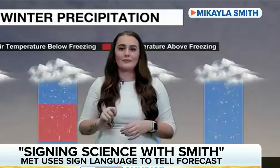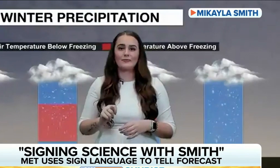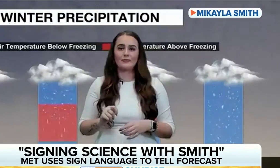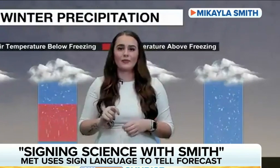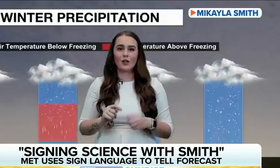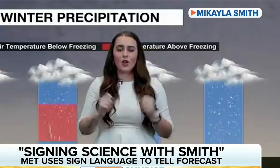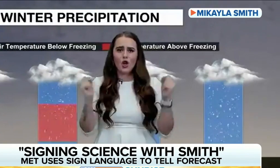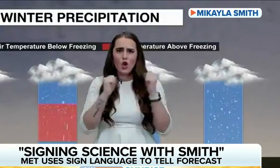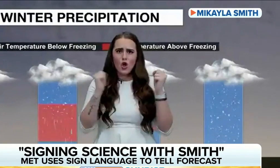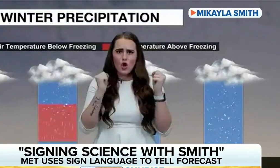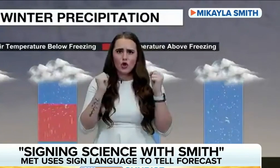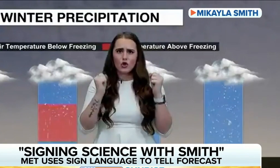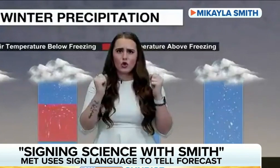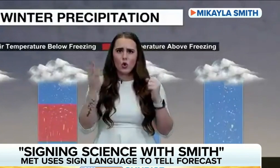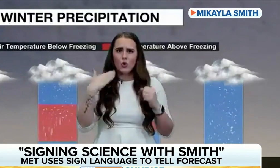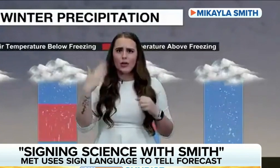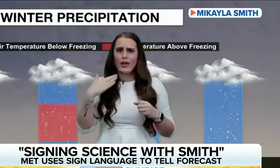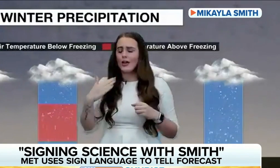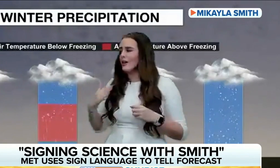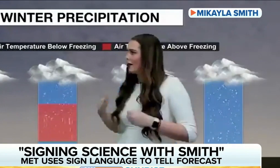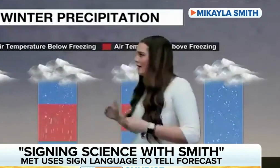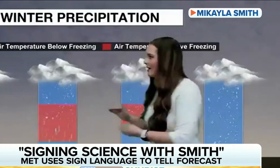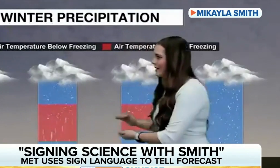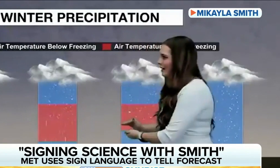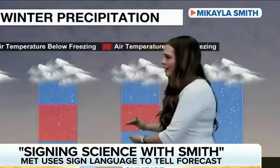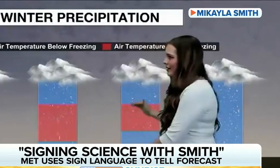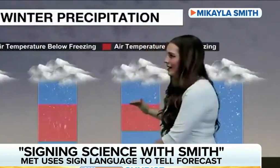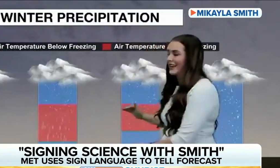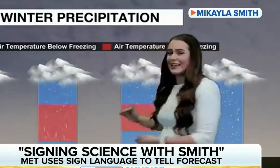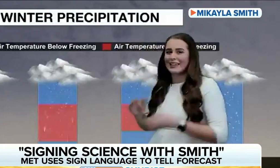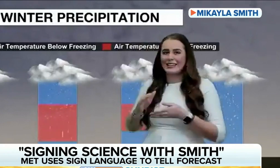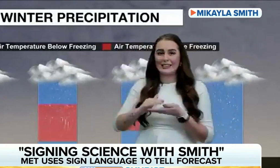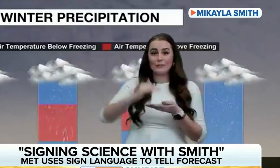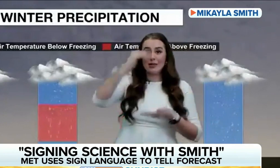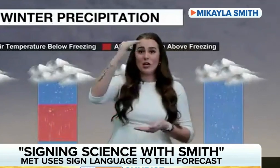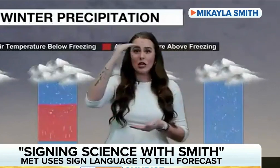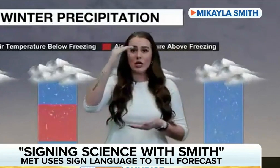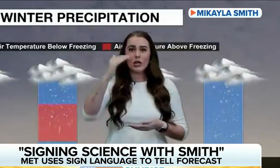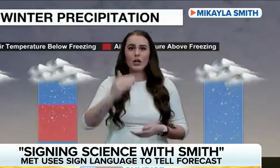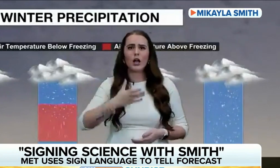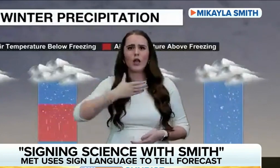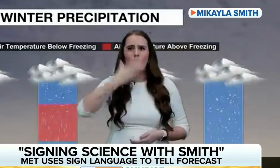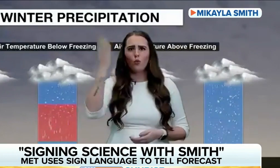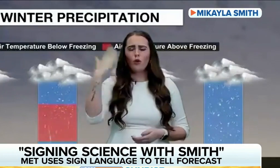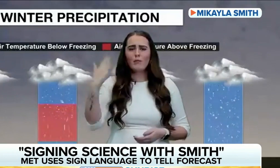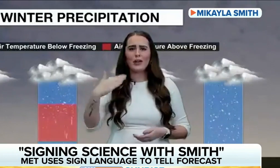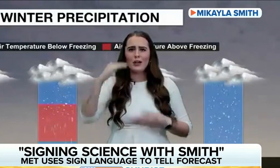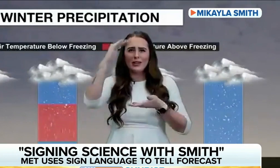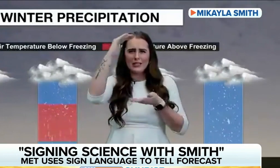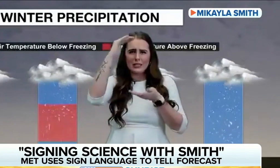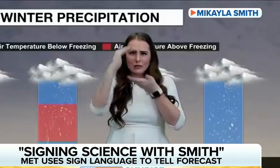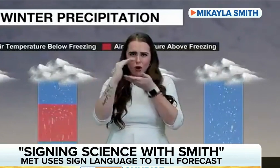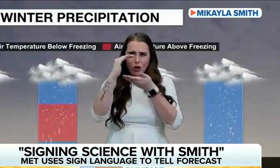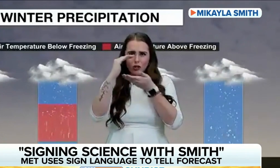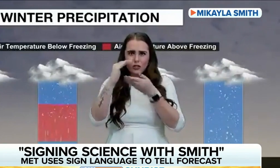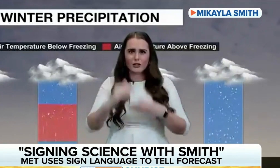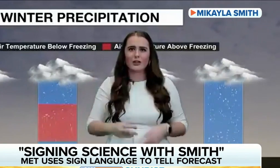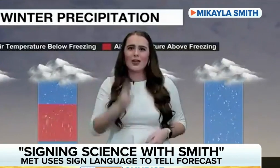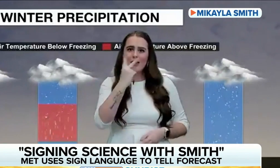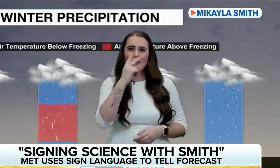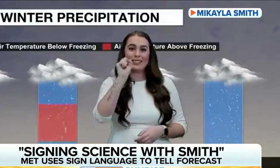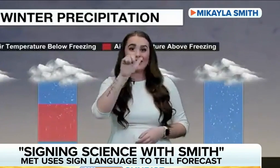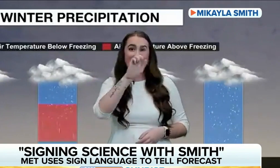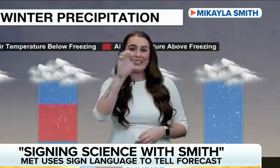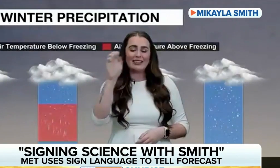Twitter. Was that a surprise? Yes, oh my gosh. I was talking with a friend of mine, and, you know, I had put on my resume that I knew